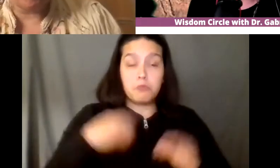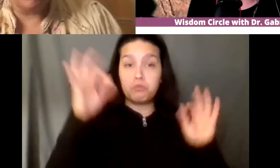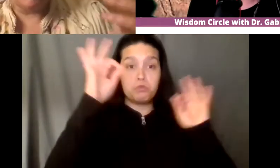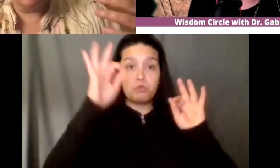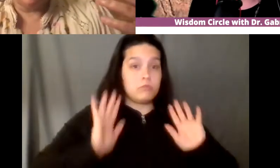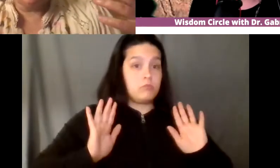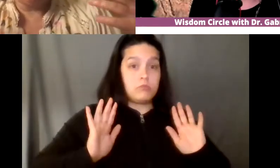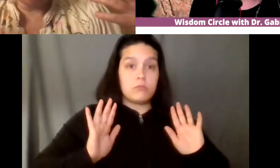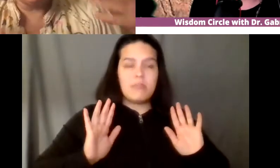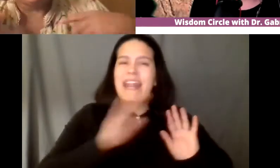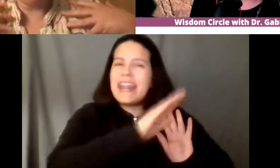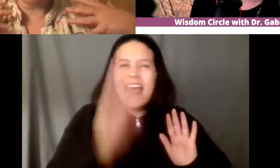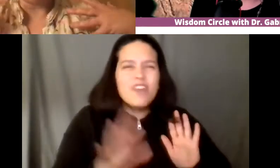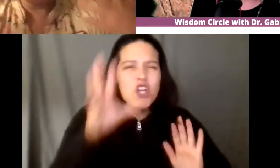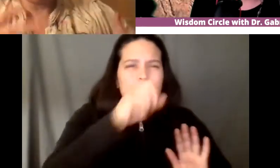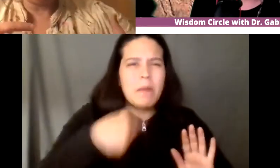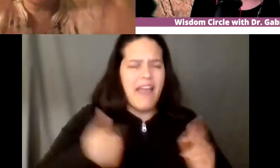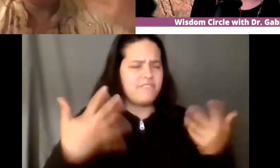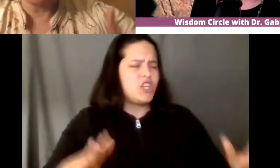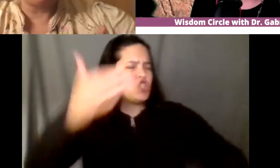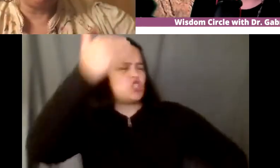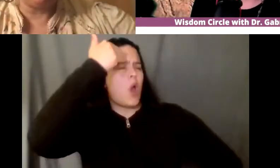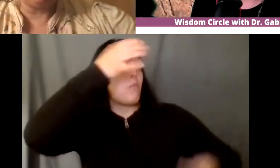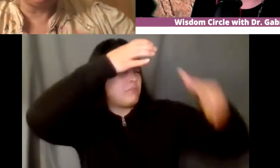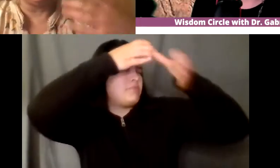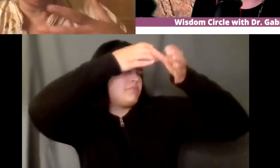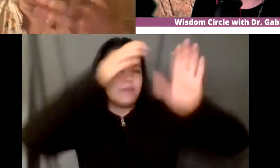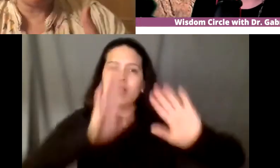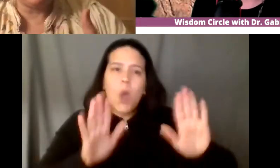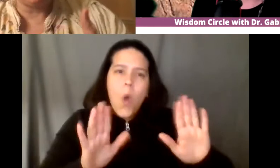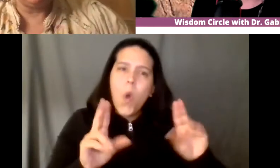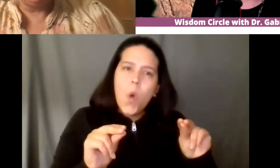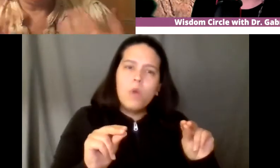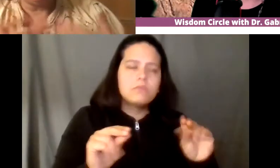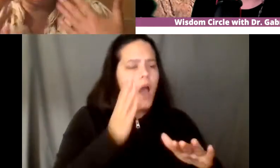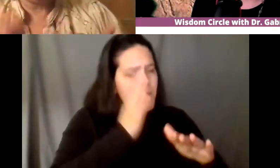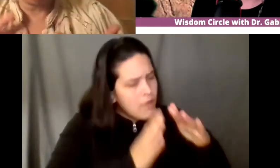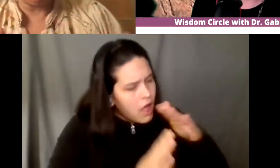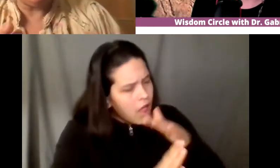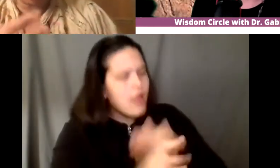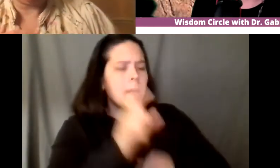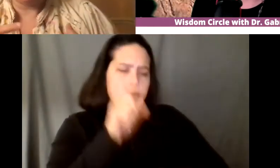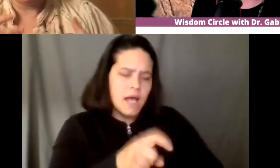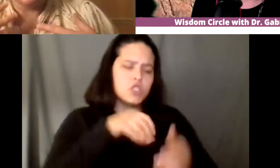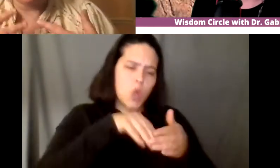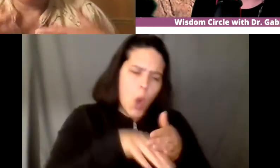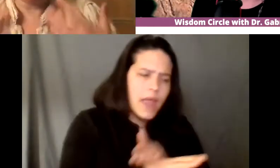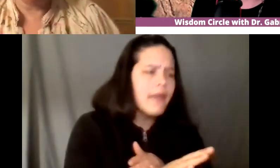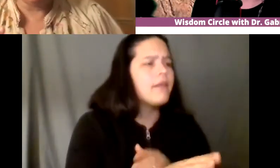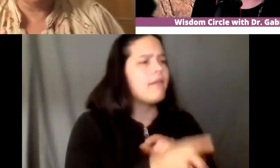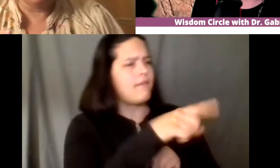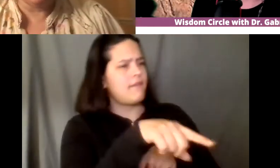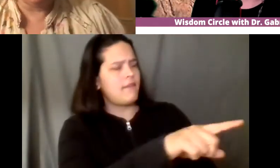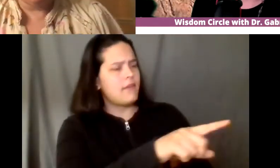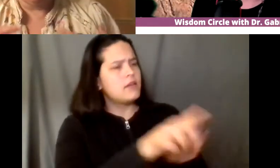know um what other native people whether tribal people are going to think so always go in with a lot of